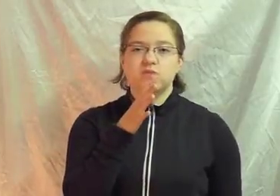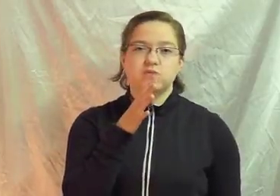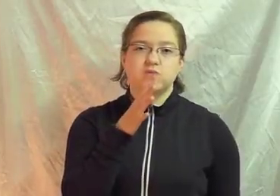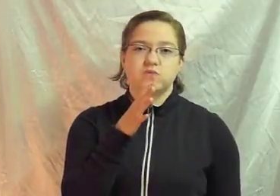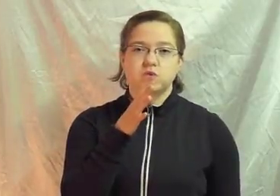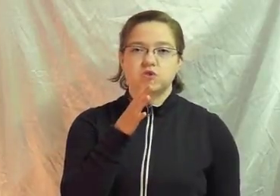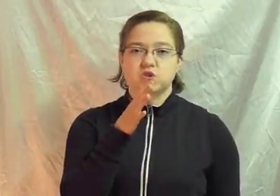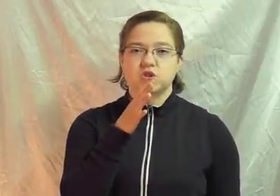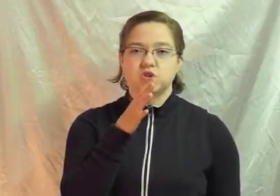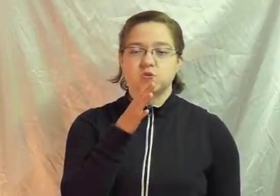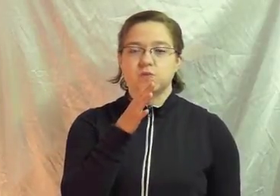Usually two